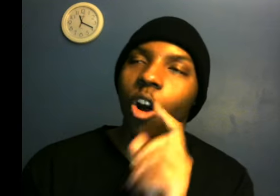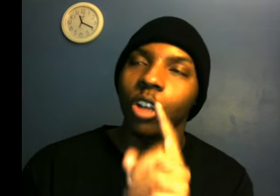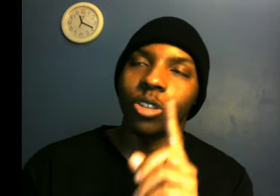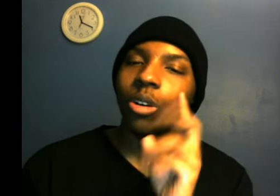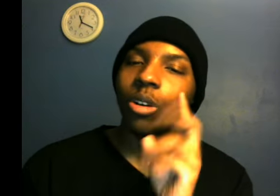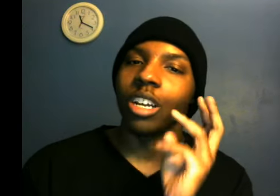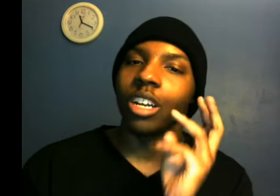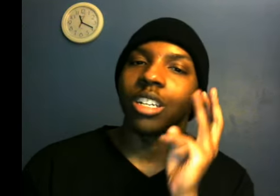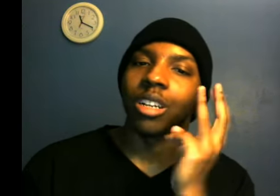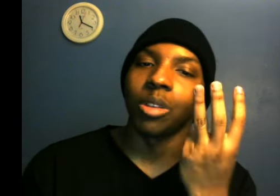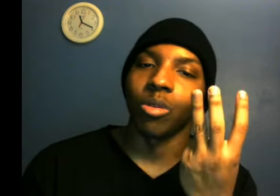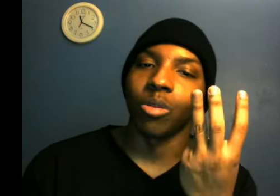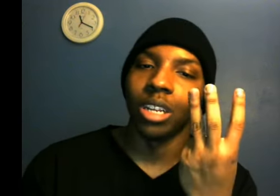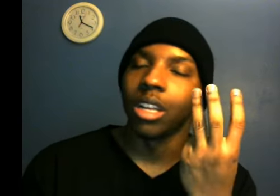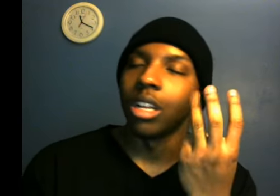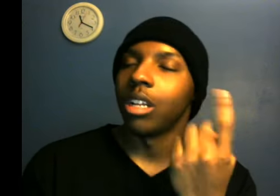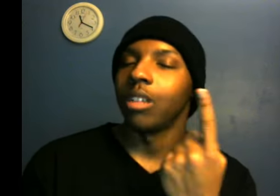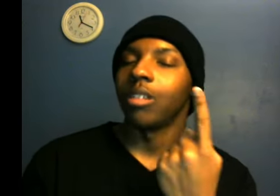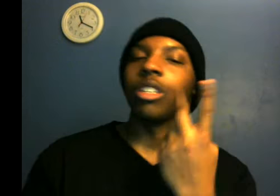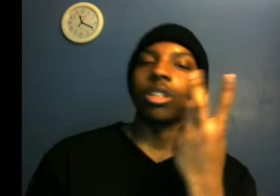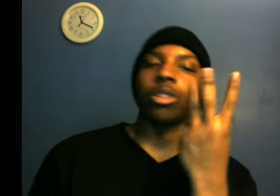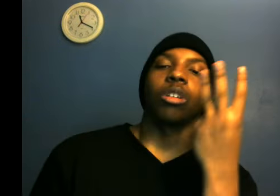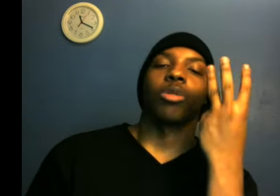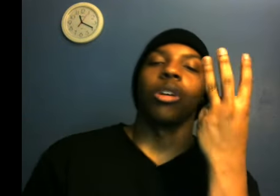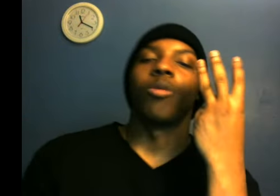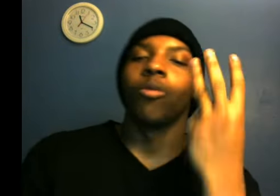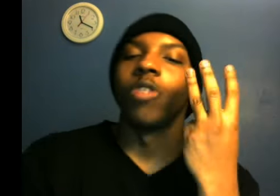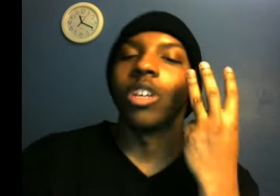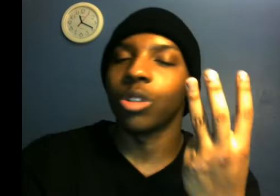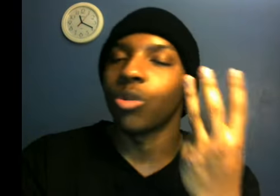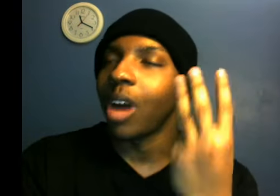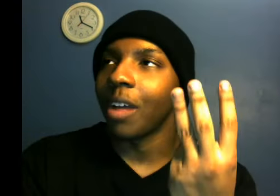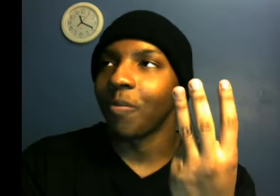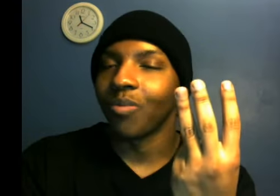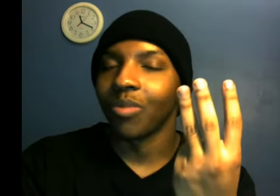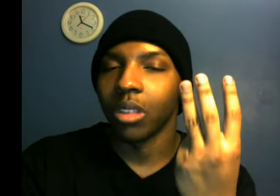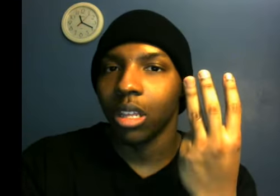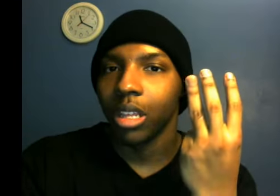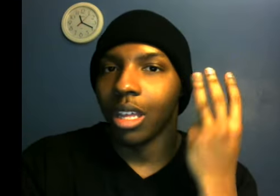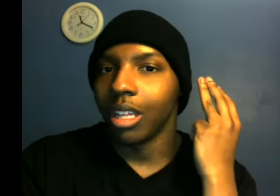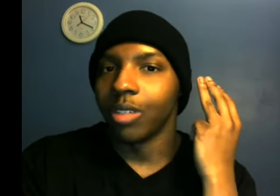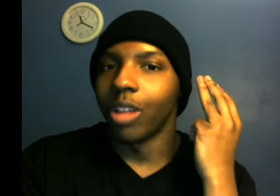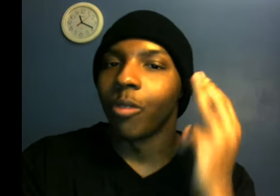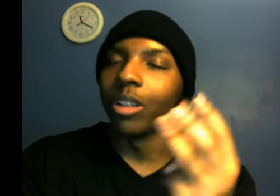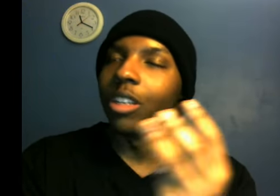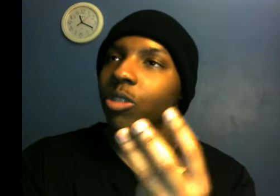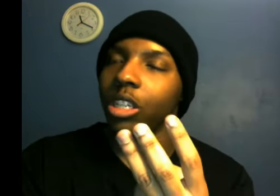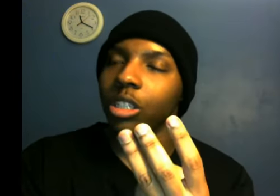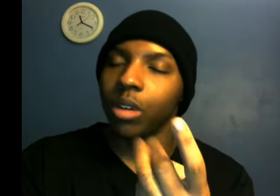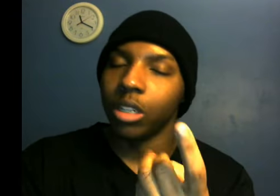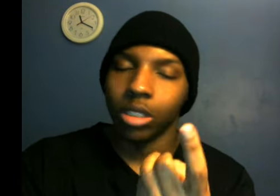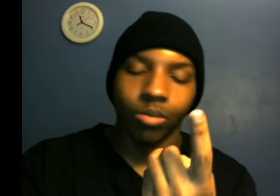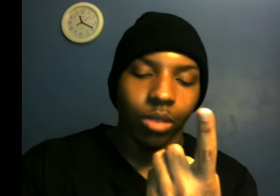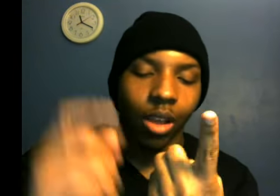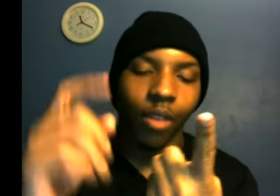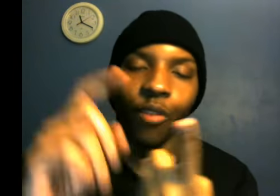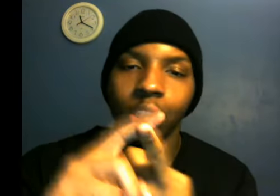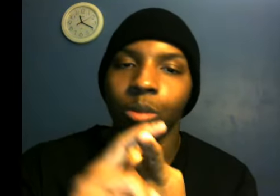also another number three. These are the three reasons why they released Reggie Bush. First of